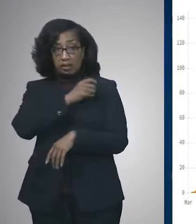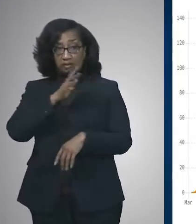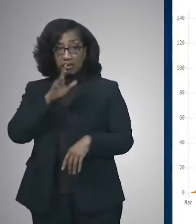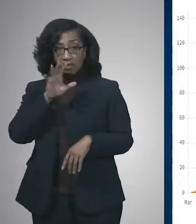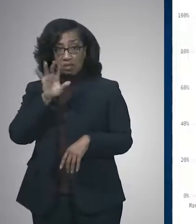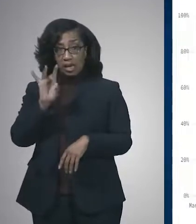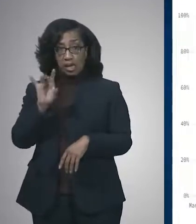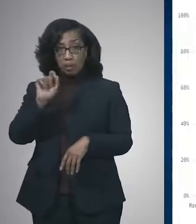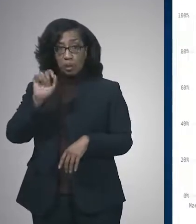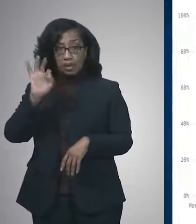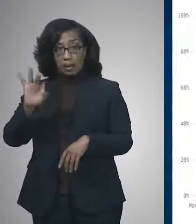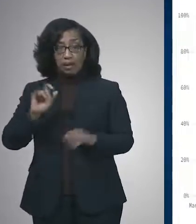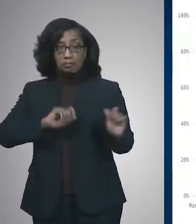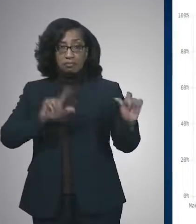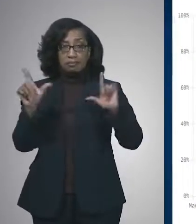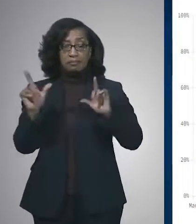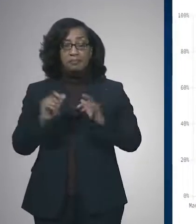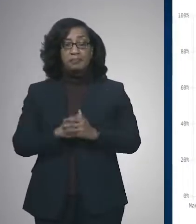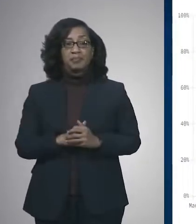Next slide.